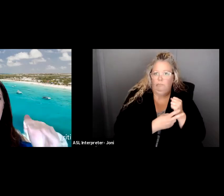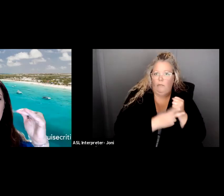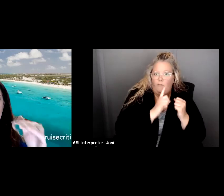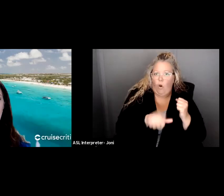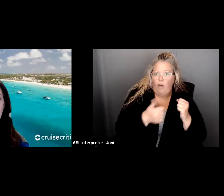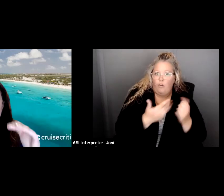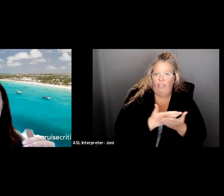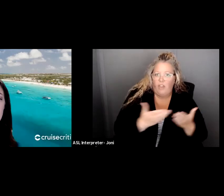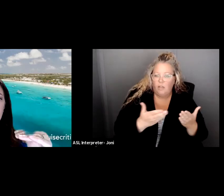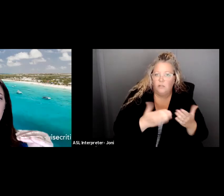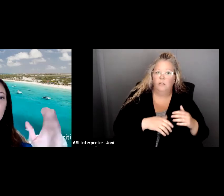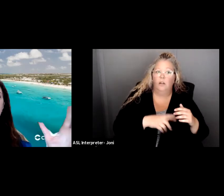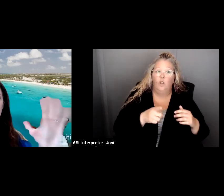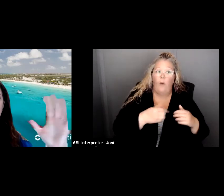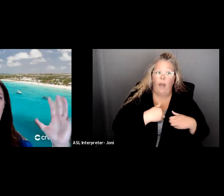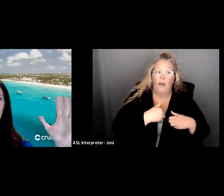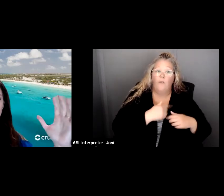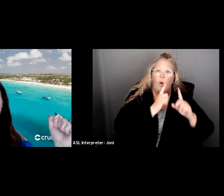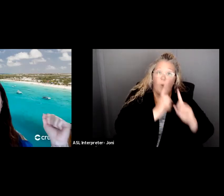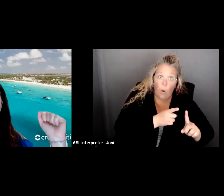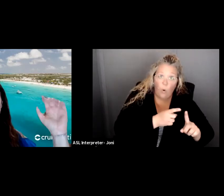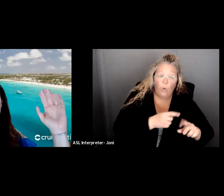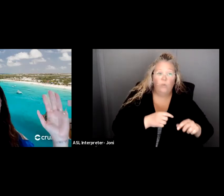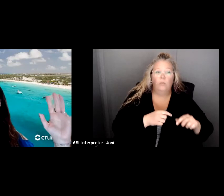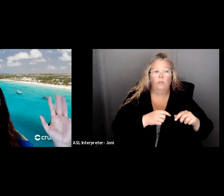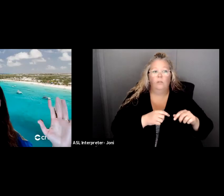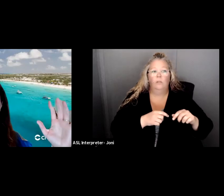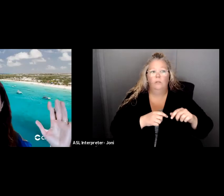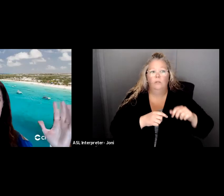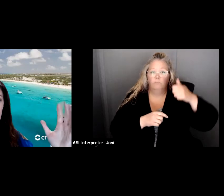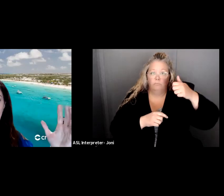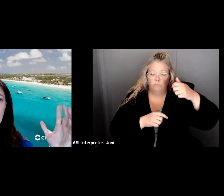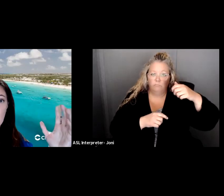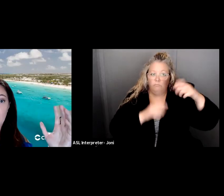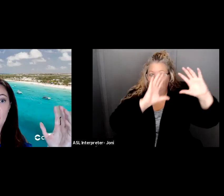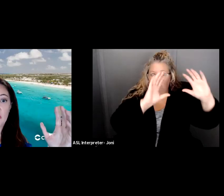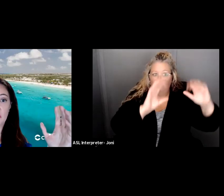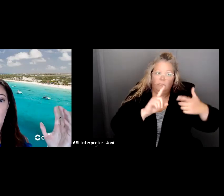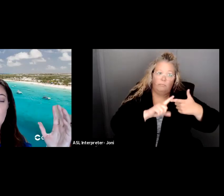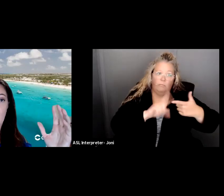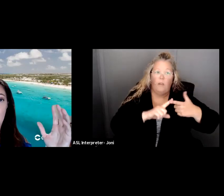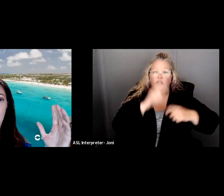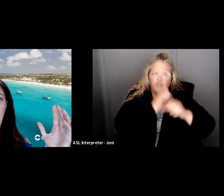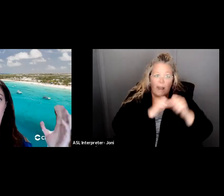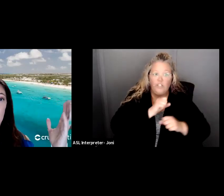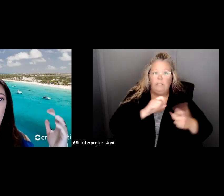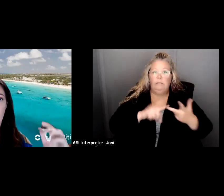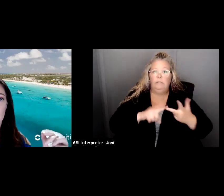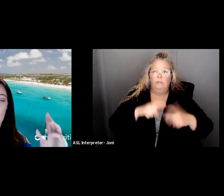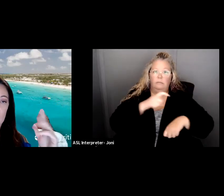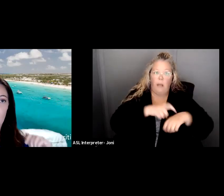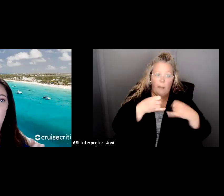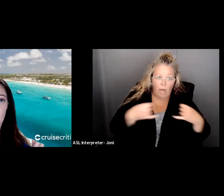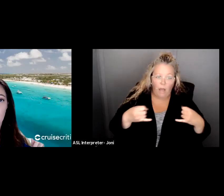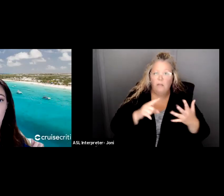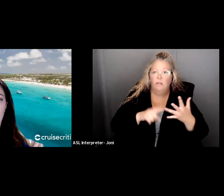goals, strategies, timeline, and measures as the categories, you can say, okay, now I have the timeline in there. Everybody agrees